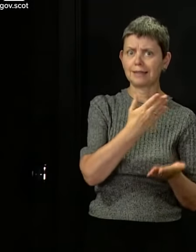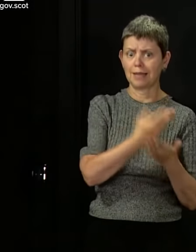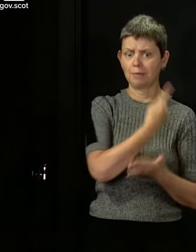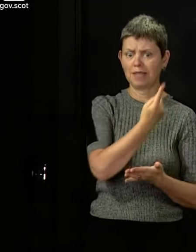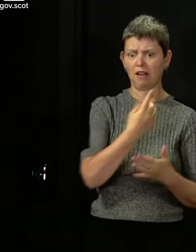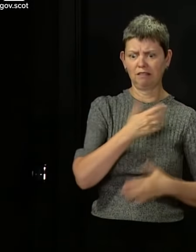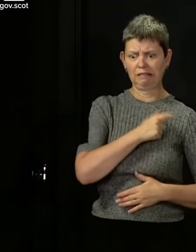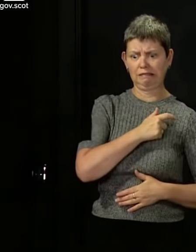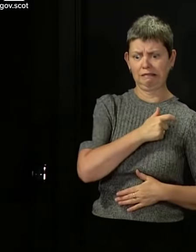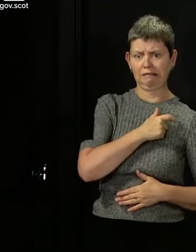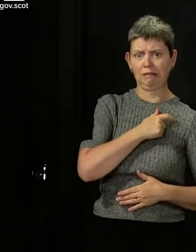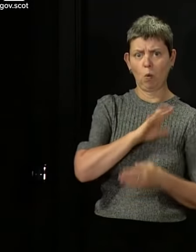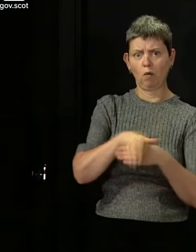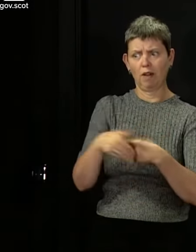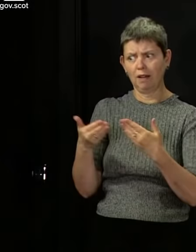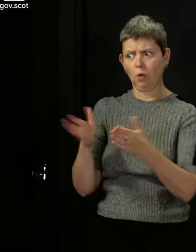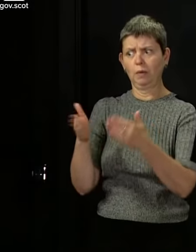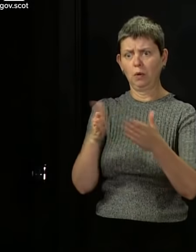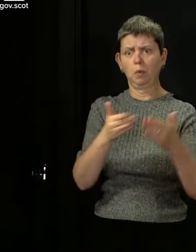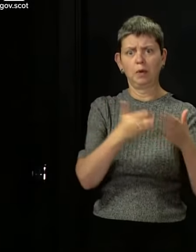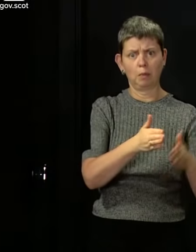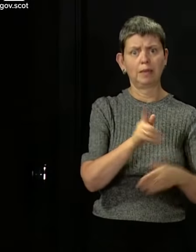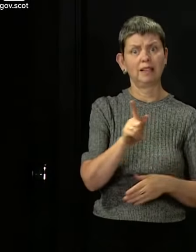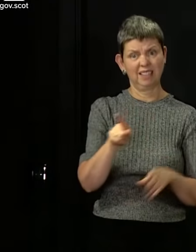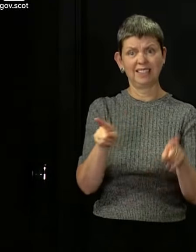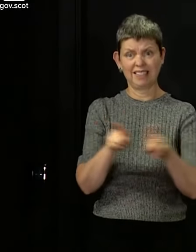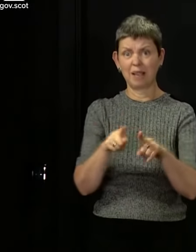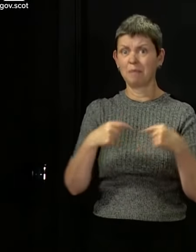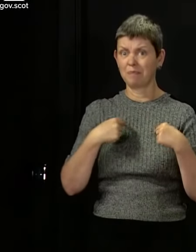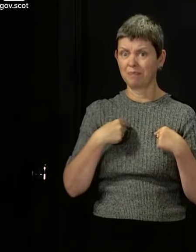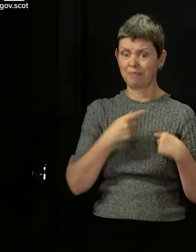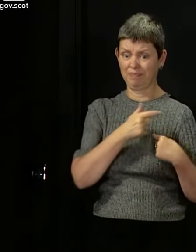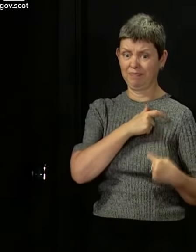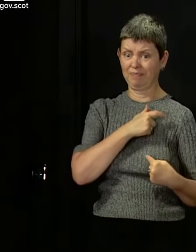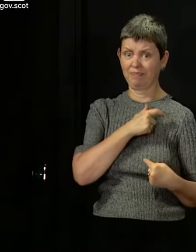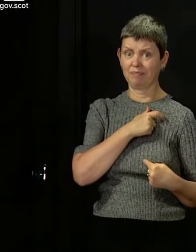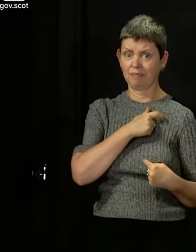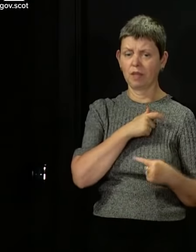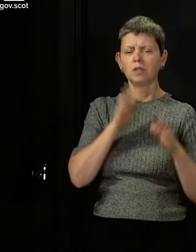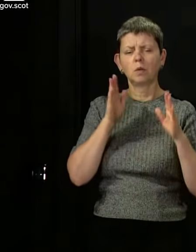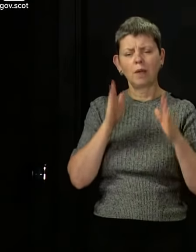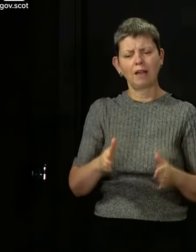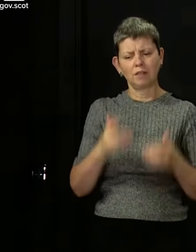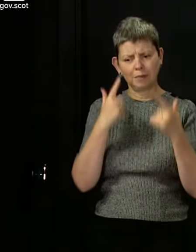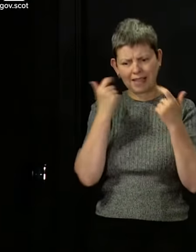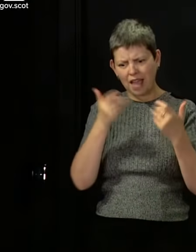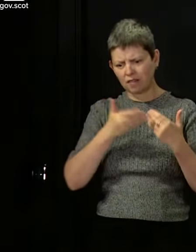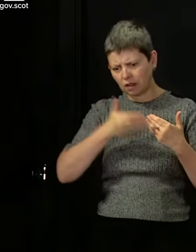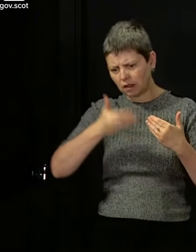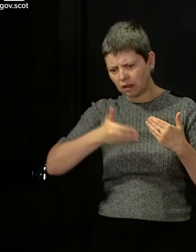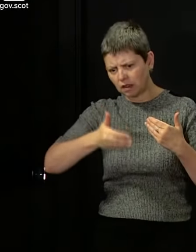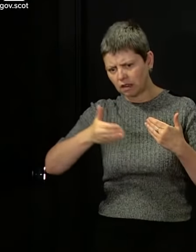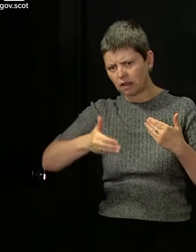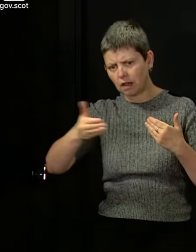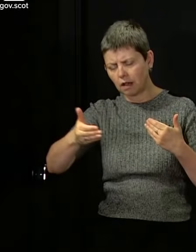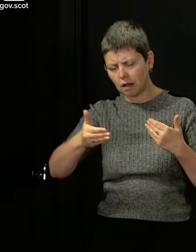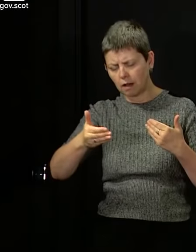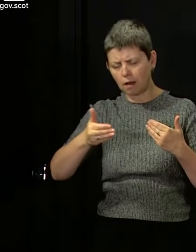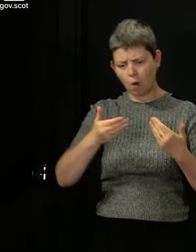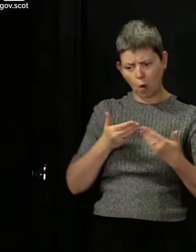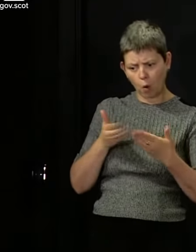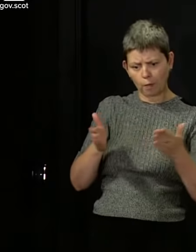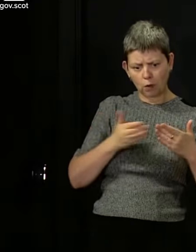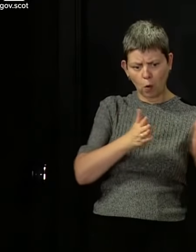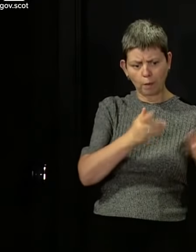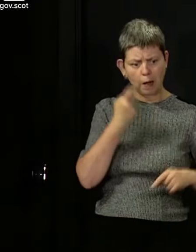as well. So we just need to be a bit careful for the next couple of weeks to make sure that we understand the impact of the things